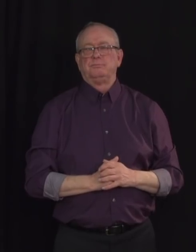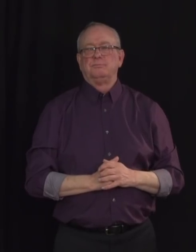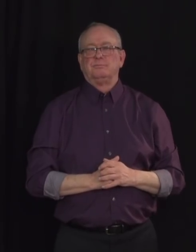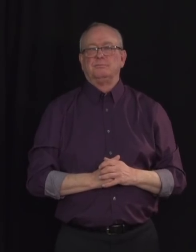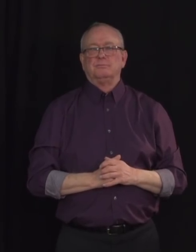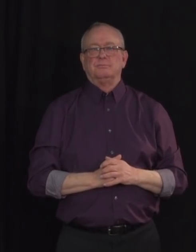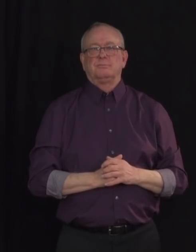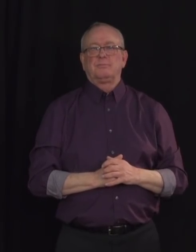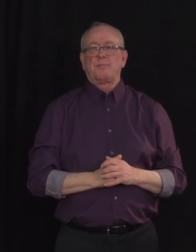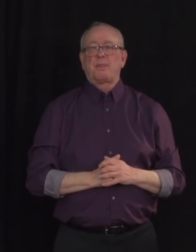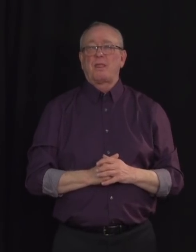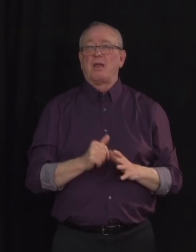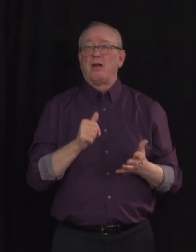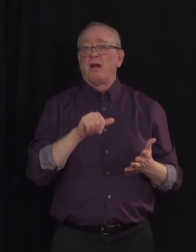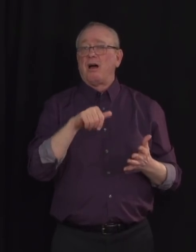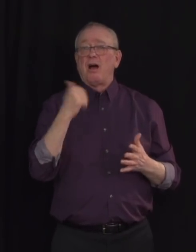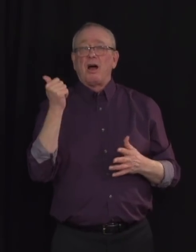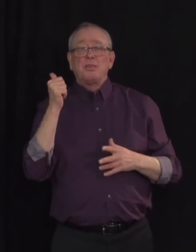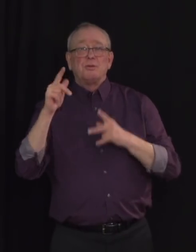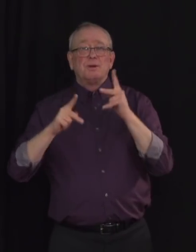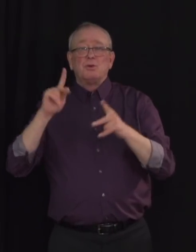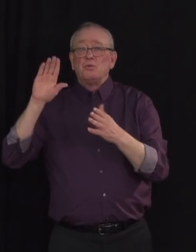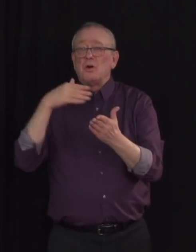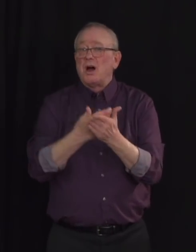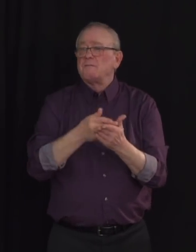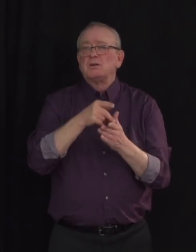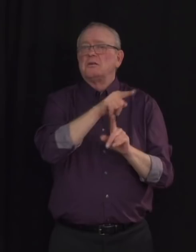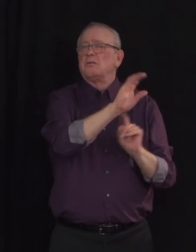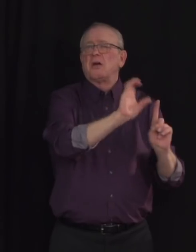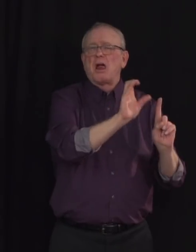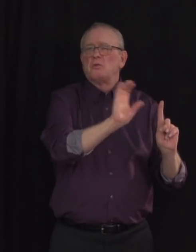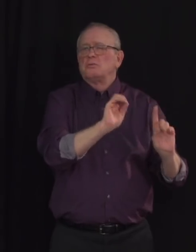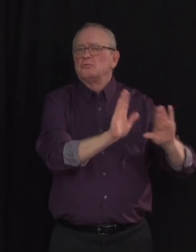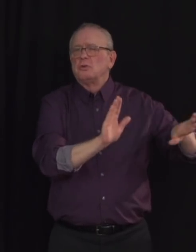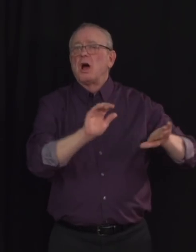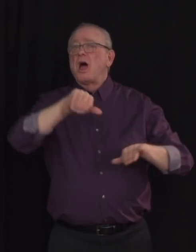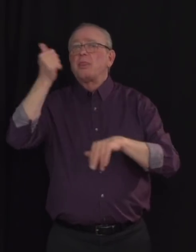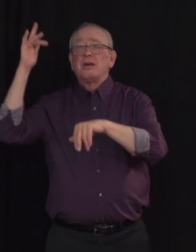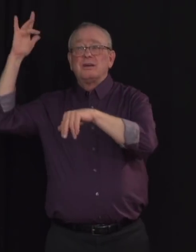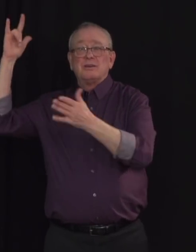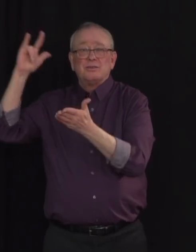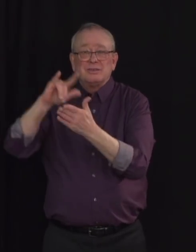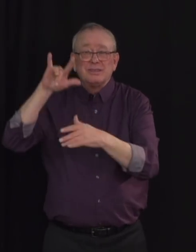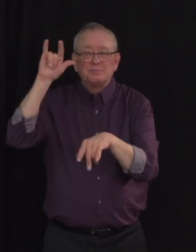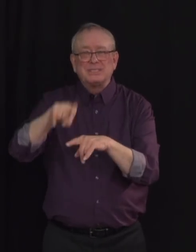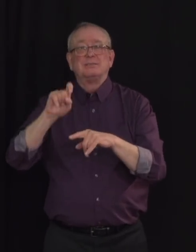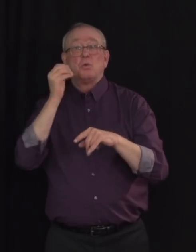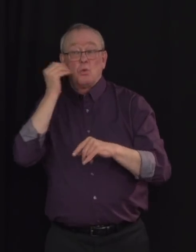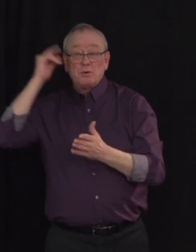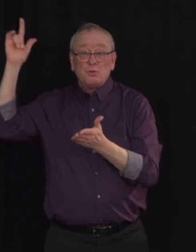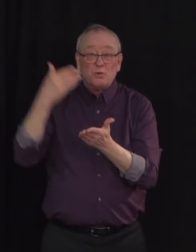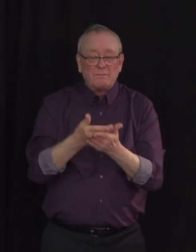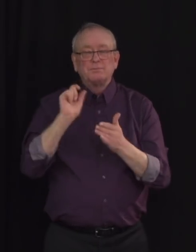internationally are required to quarantine in their homes when they come back to Alberta or anywhere else in Canada. They would not typically be